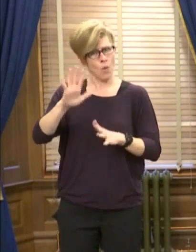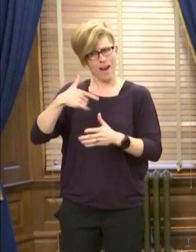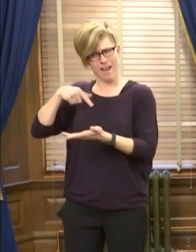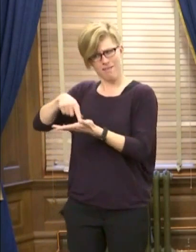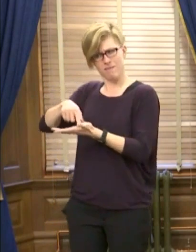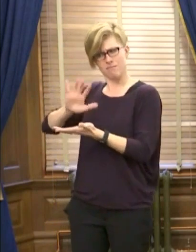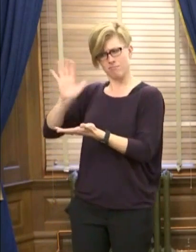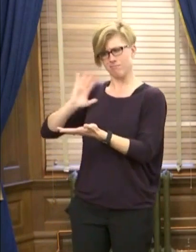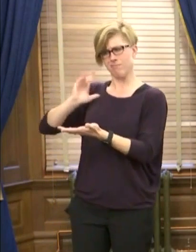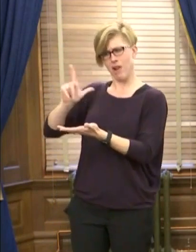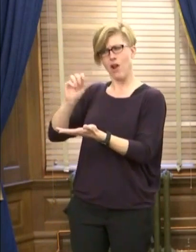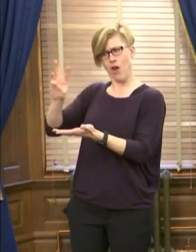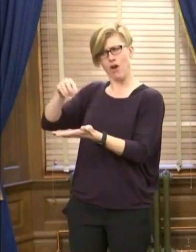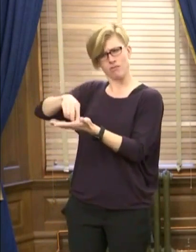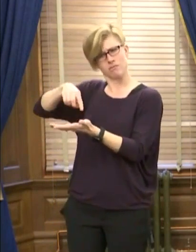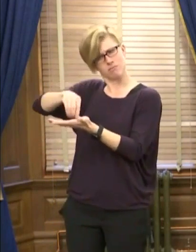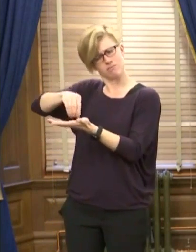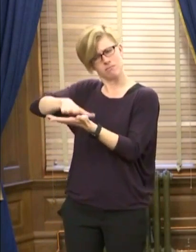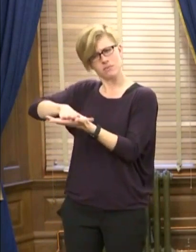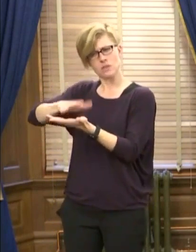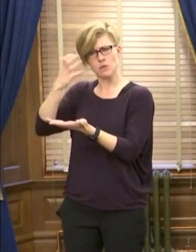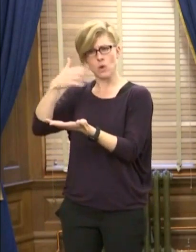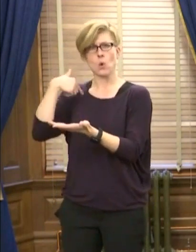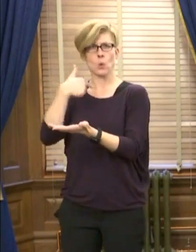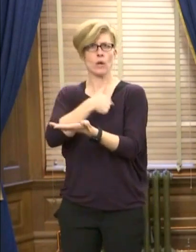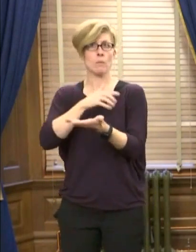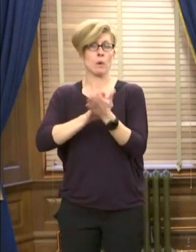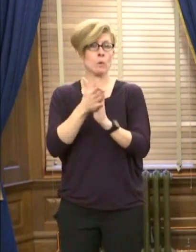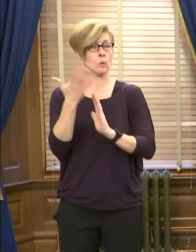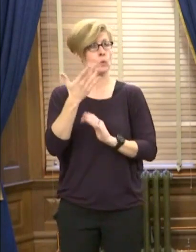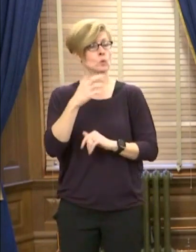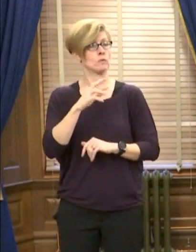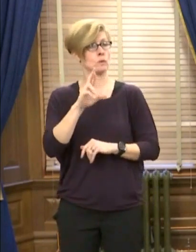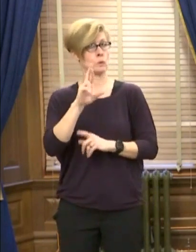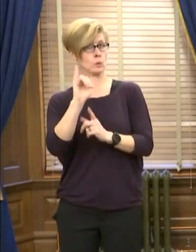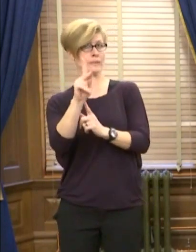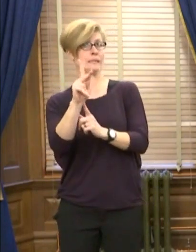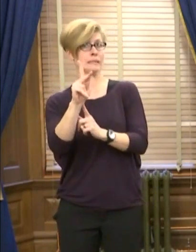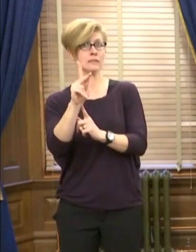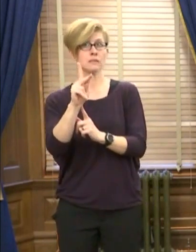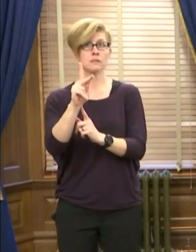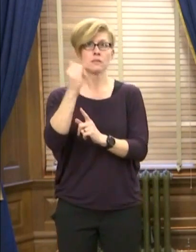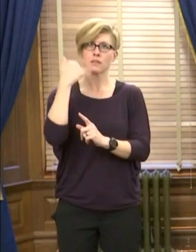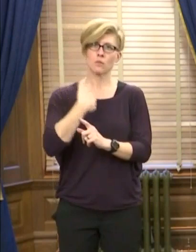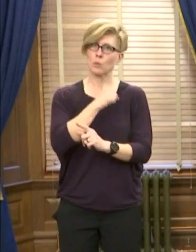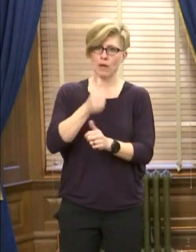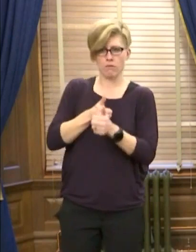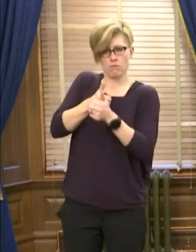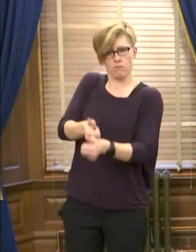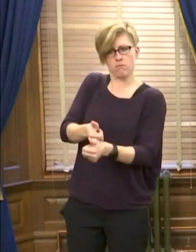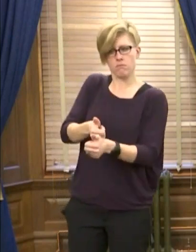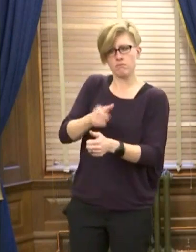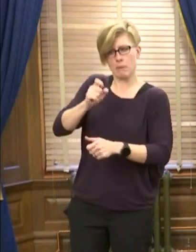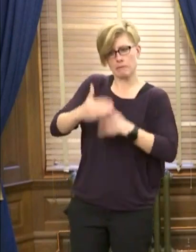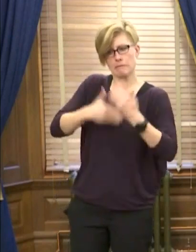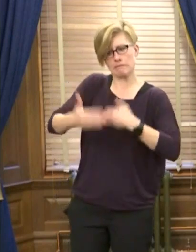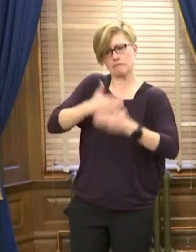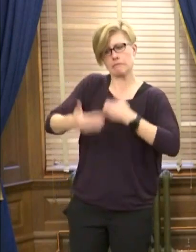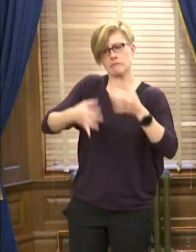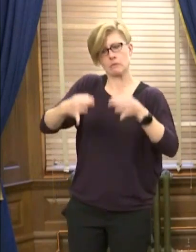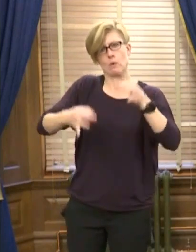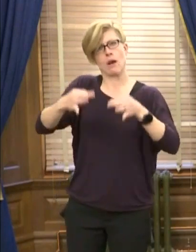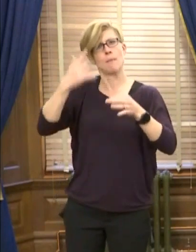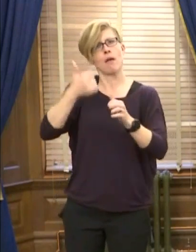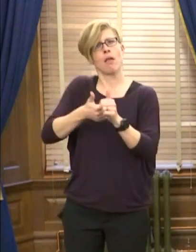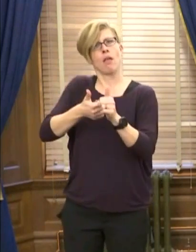that require that would really make the state very liable if we're not able to perform those within the specified